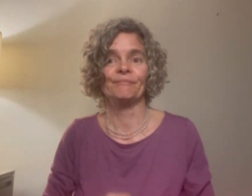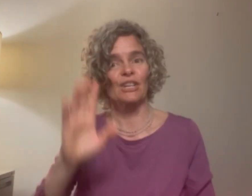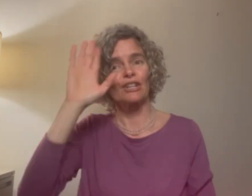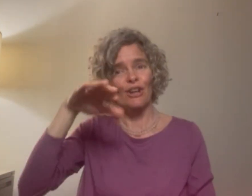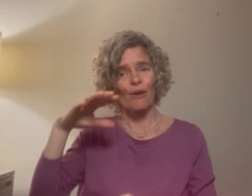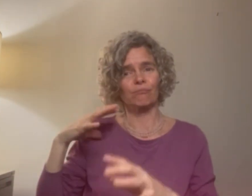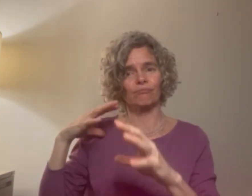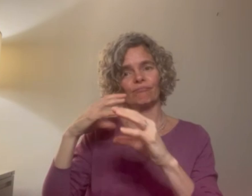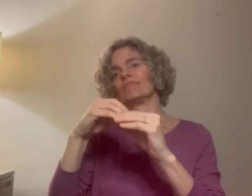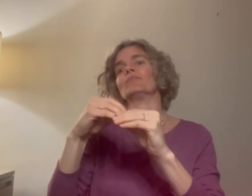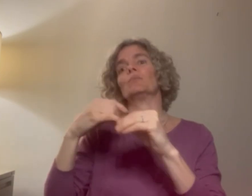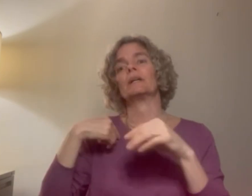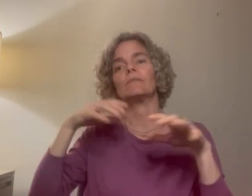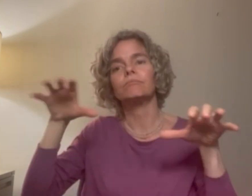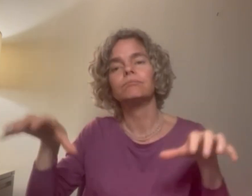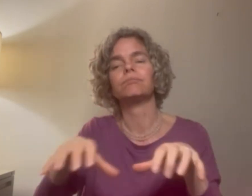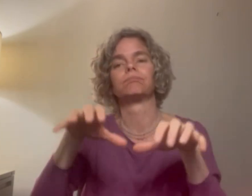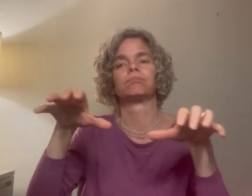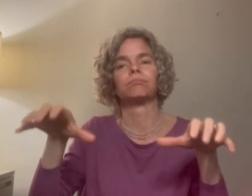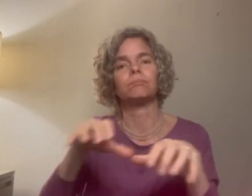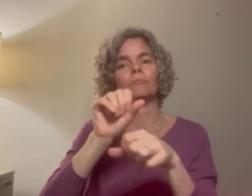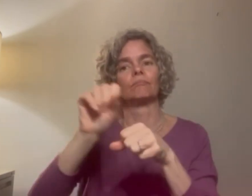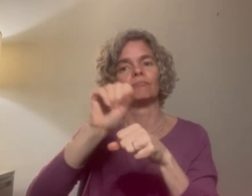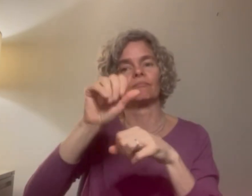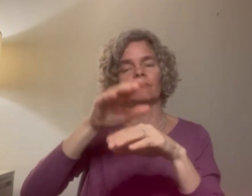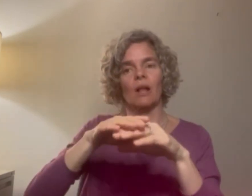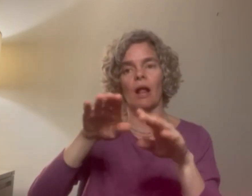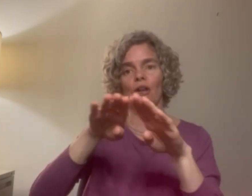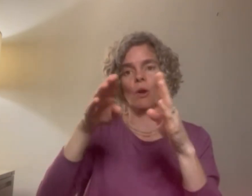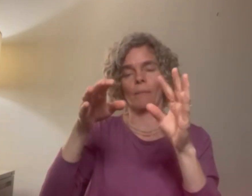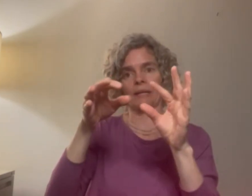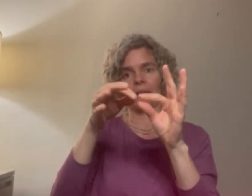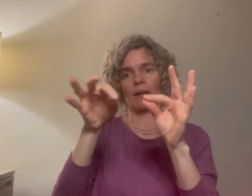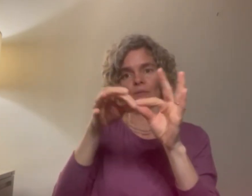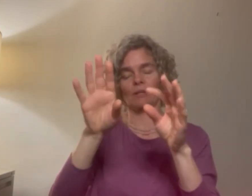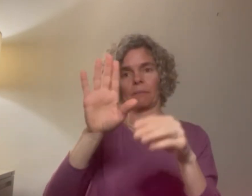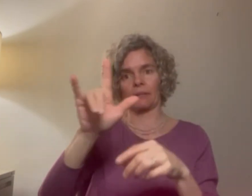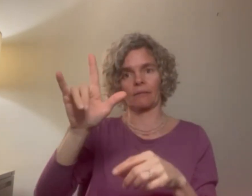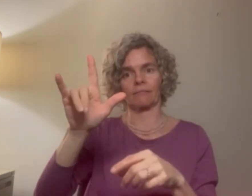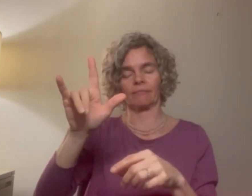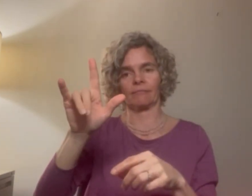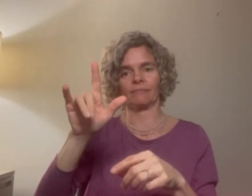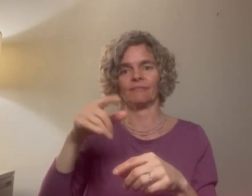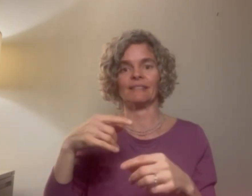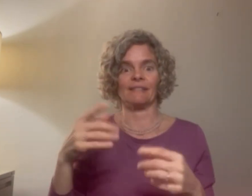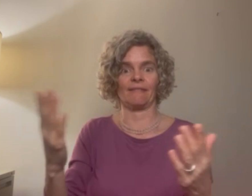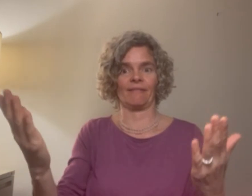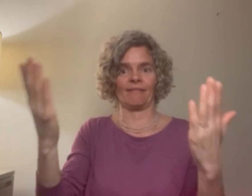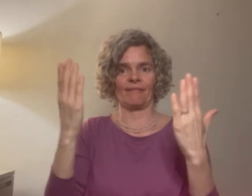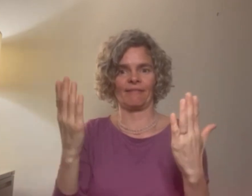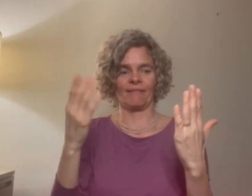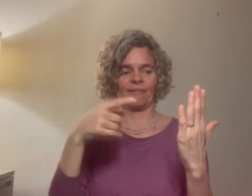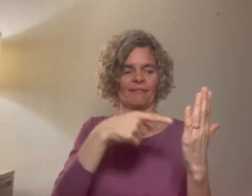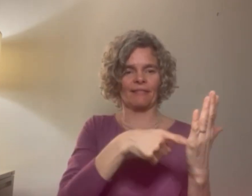I through the I